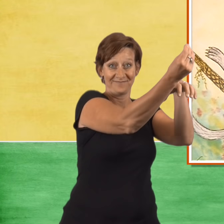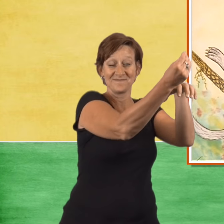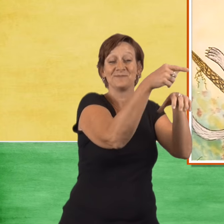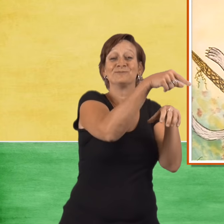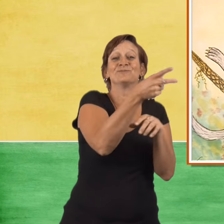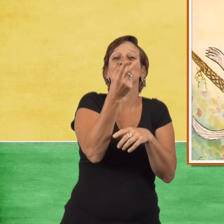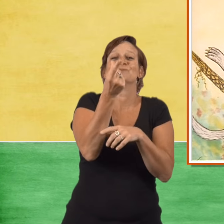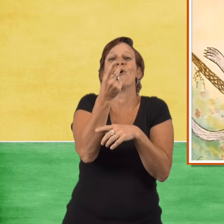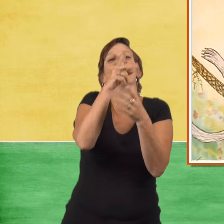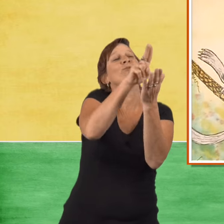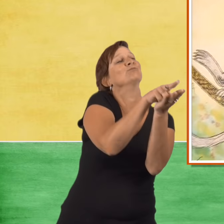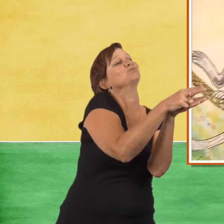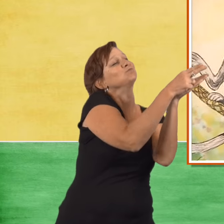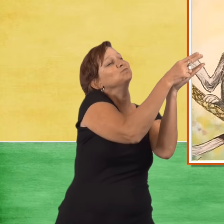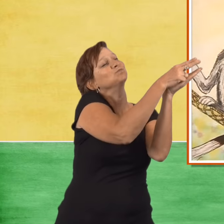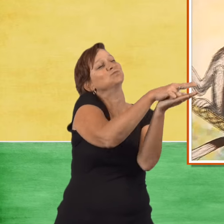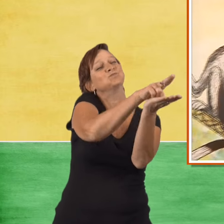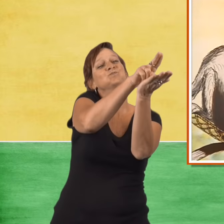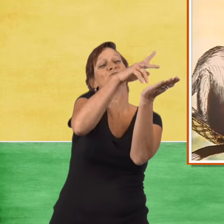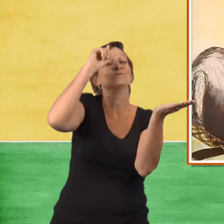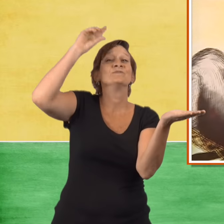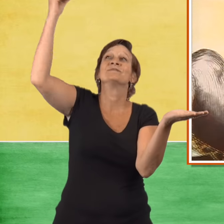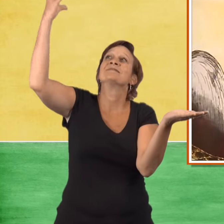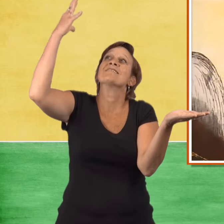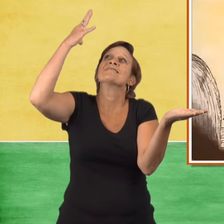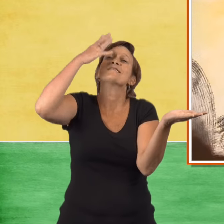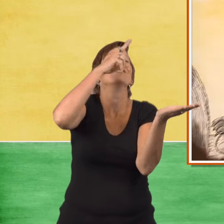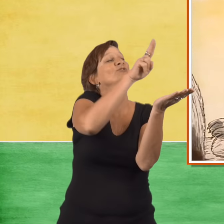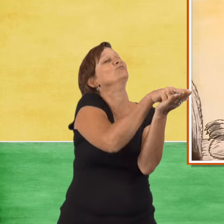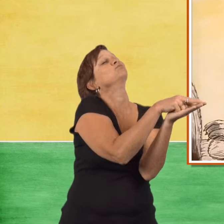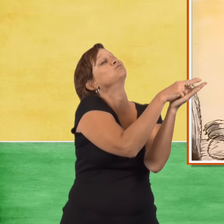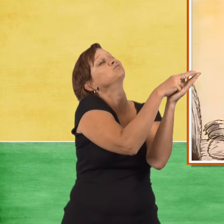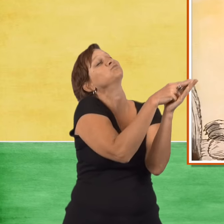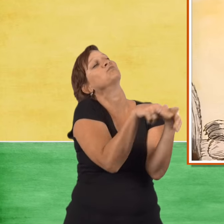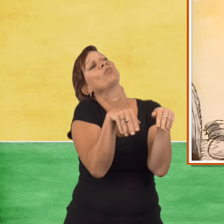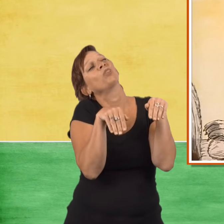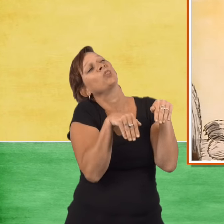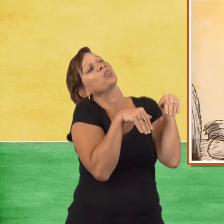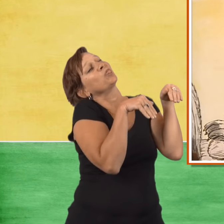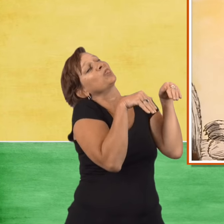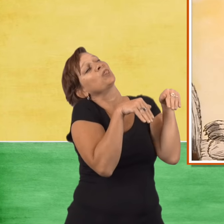The dog liked to nap all day on the sunny back porch.